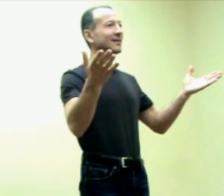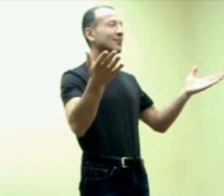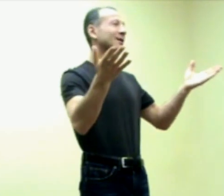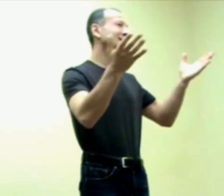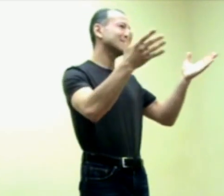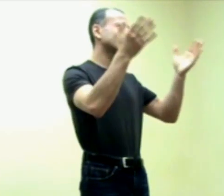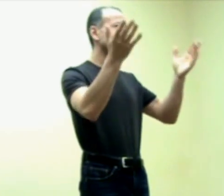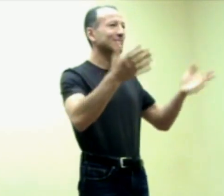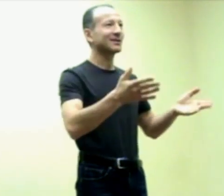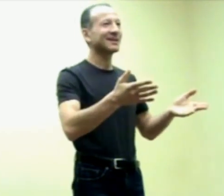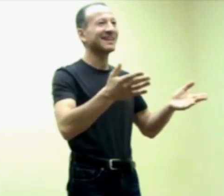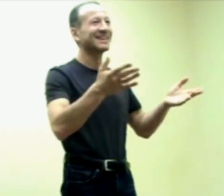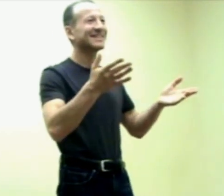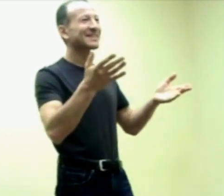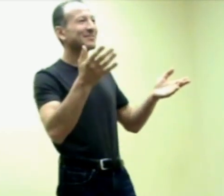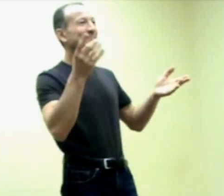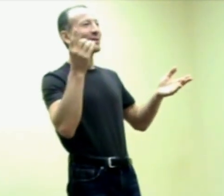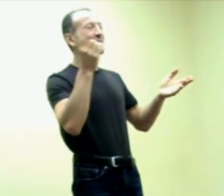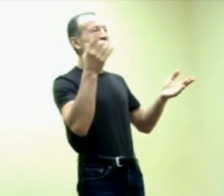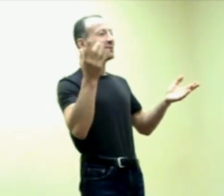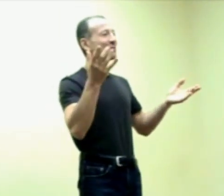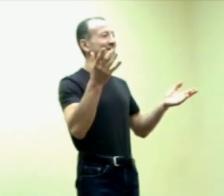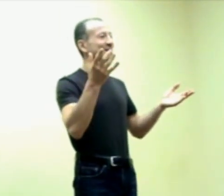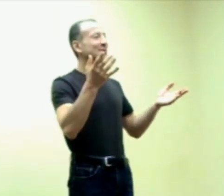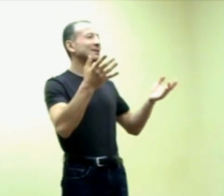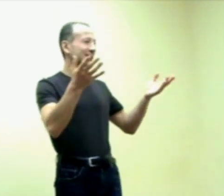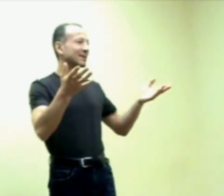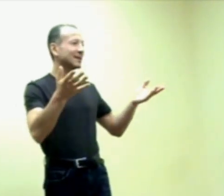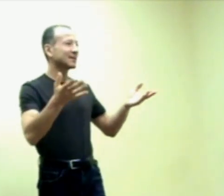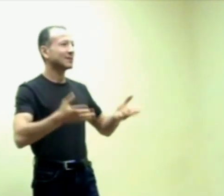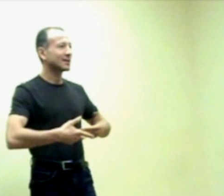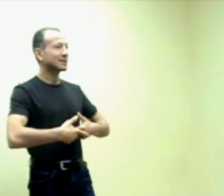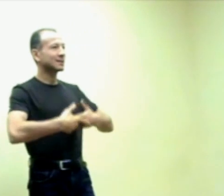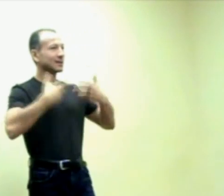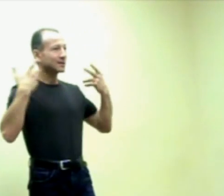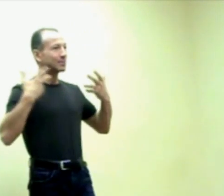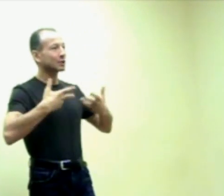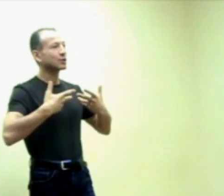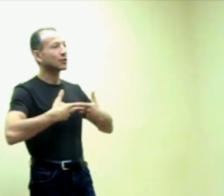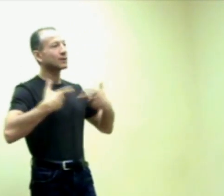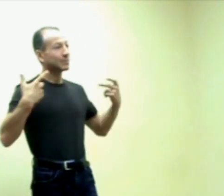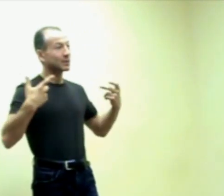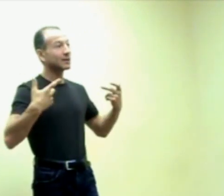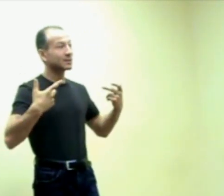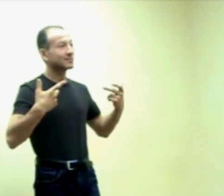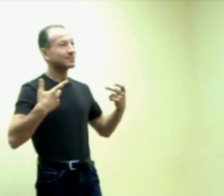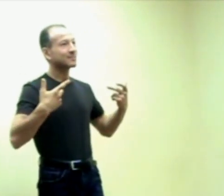Well, that's besides the point. Movement. screaming, yes, because it's a pressure to open up the lungs. Breathe.